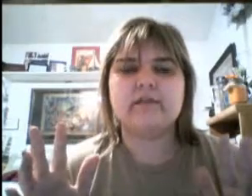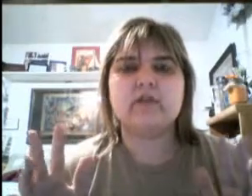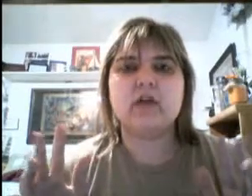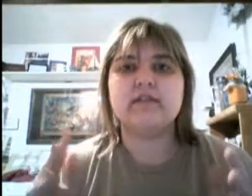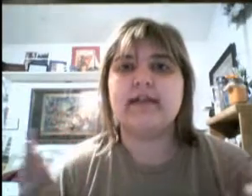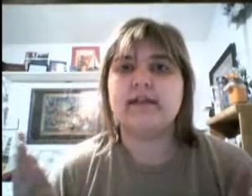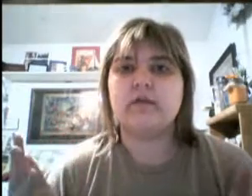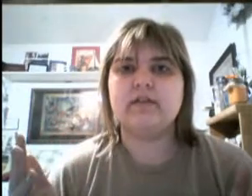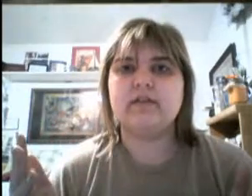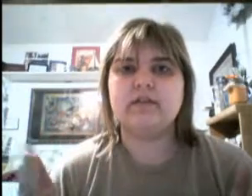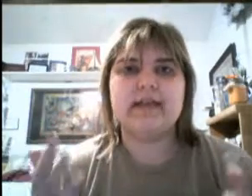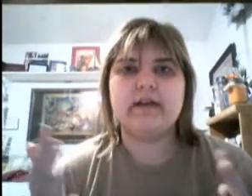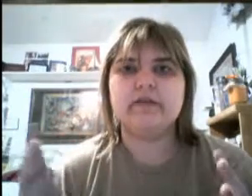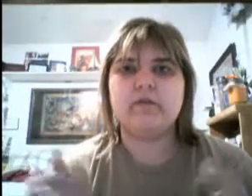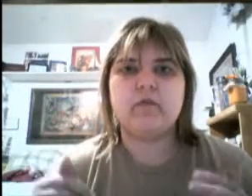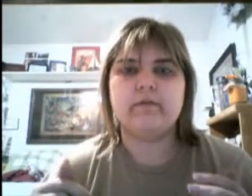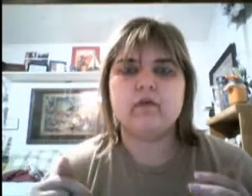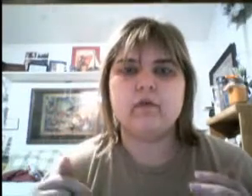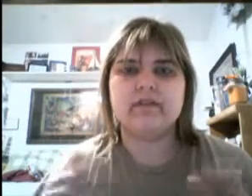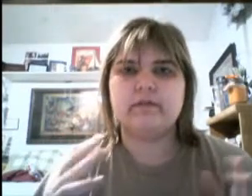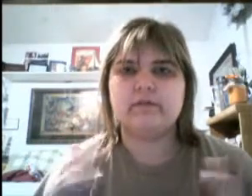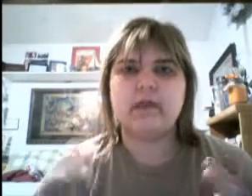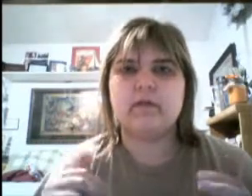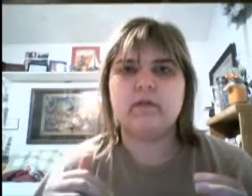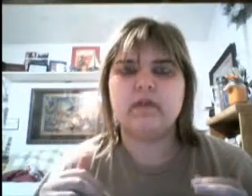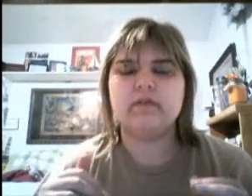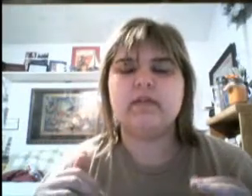actors got standing ovations, like Harrison Ford, of course, and there was a couple of others.